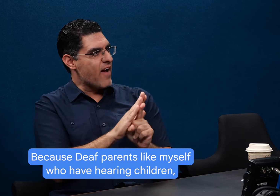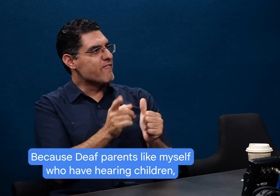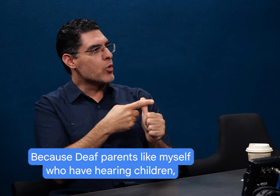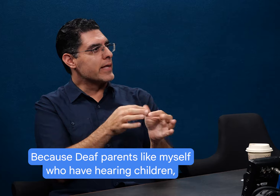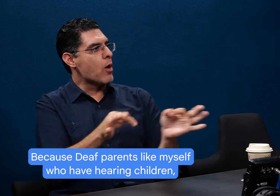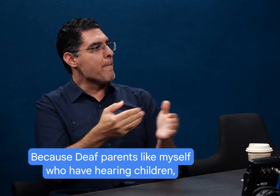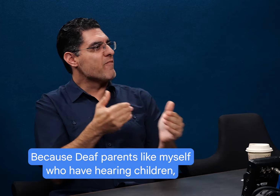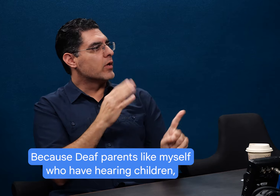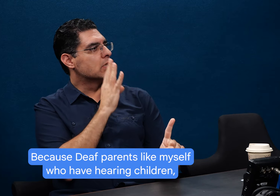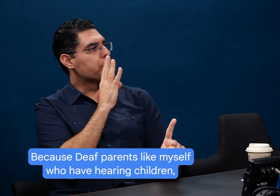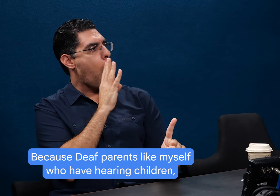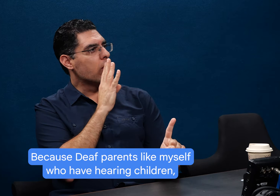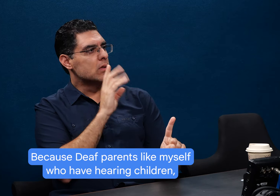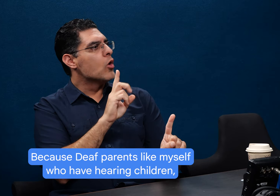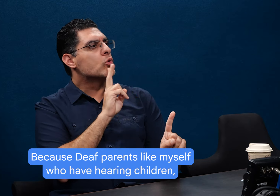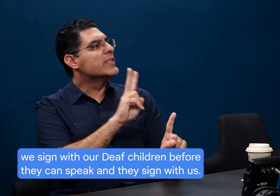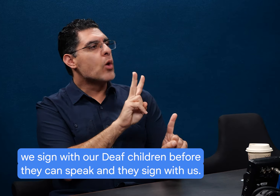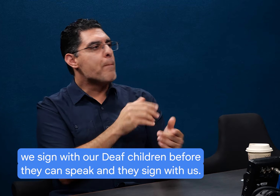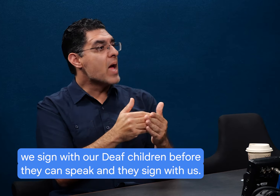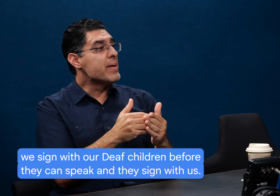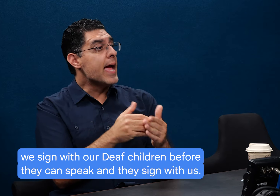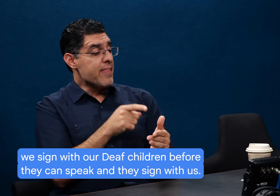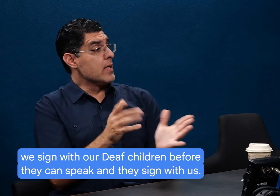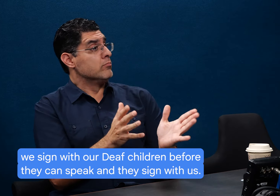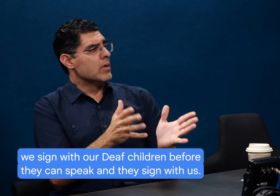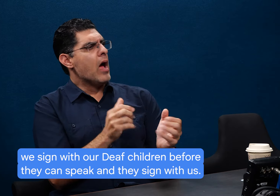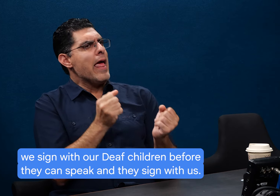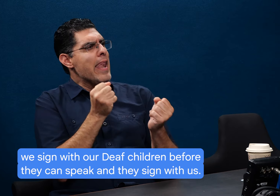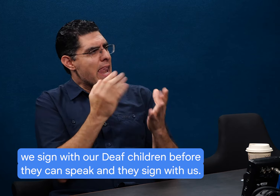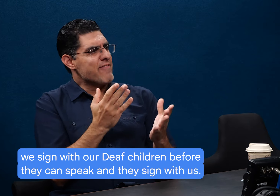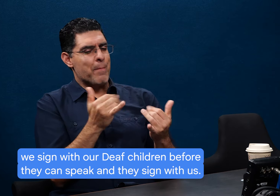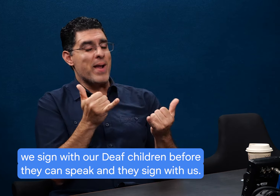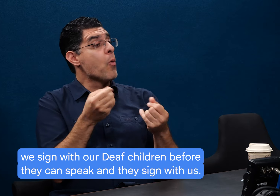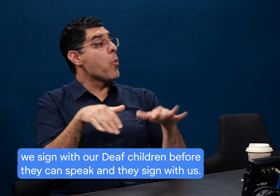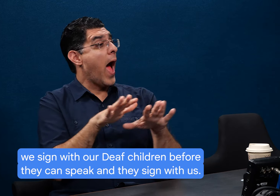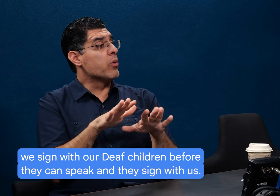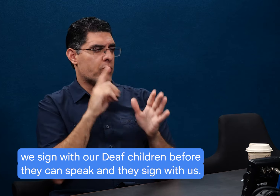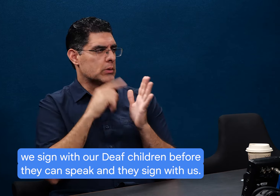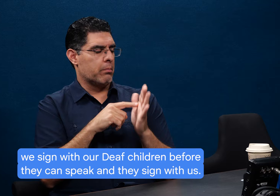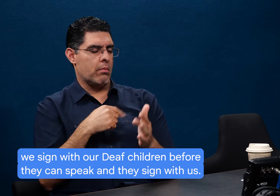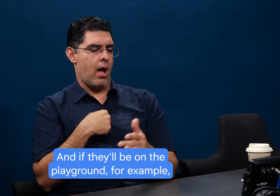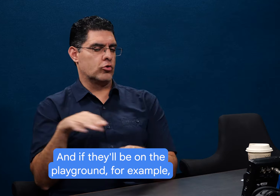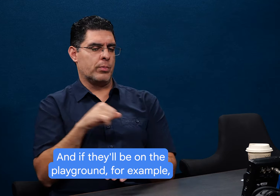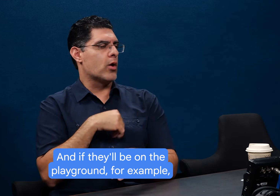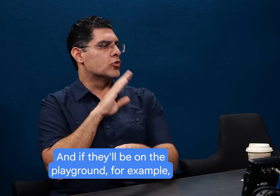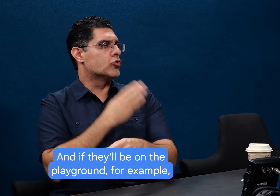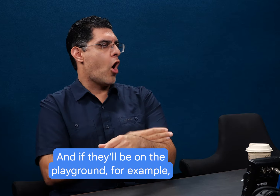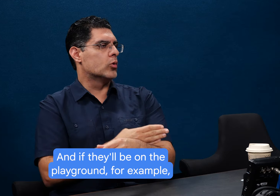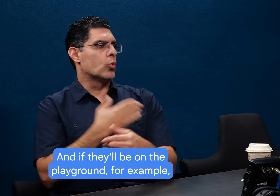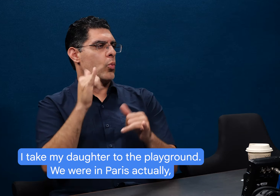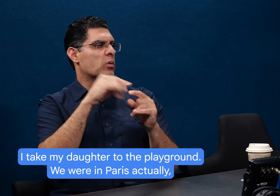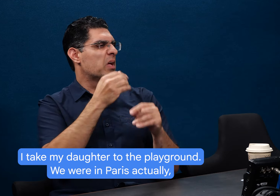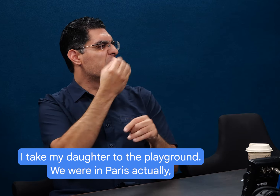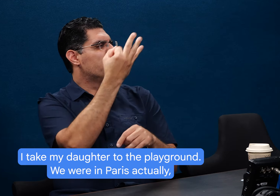deaf parents like myself who have hearing children, we sign with our deaf children before they can speak, and they sign with us. And if they'll be on the